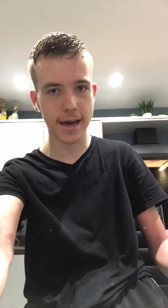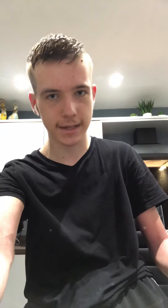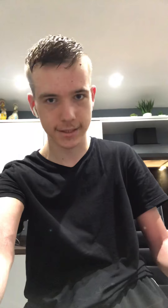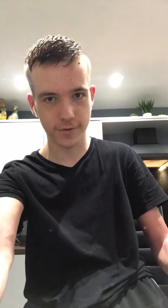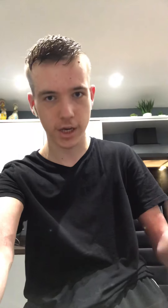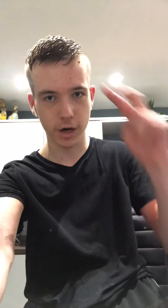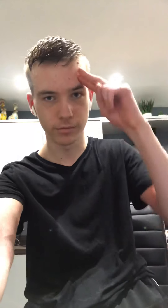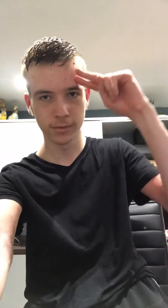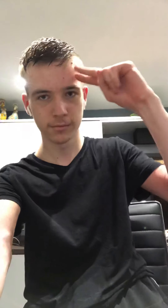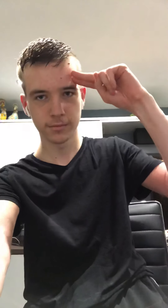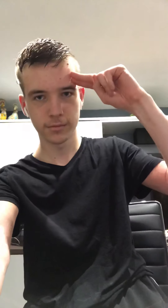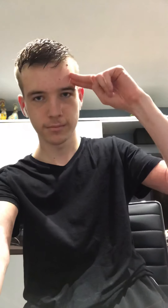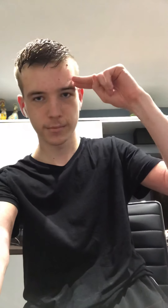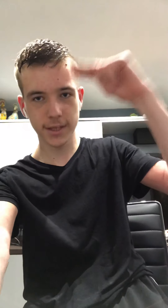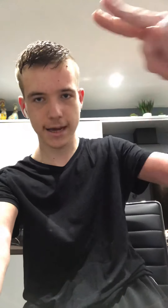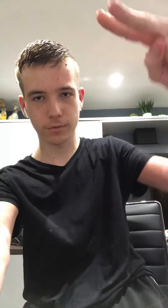night's video. Peace out.